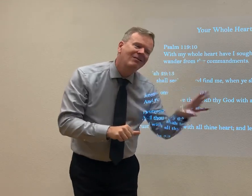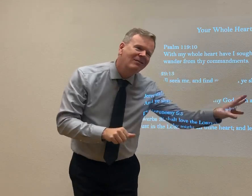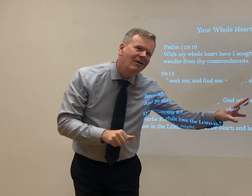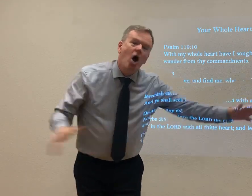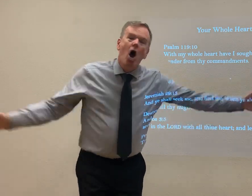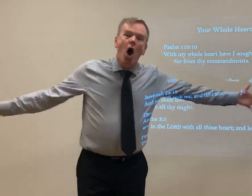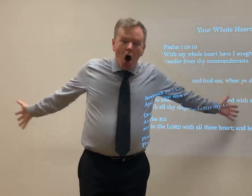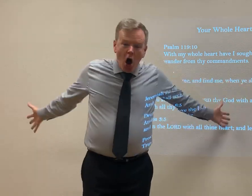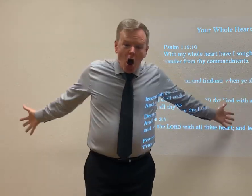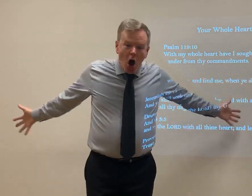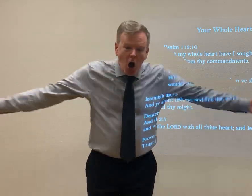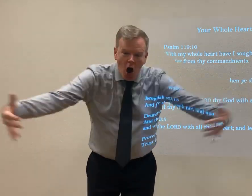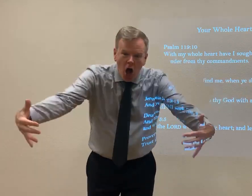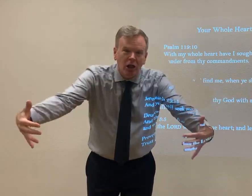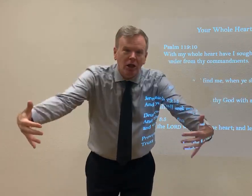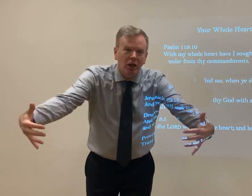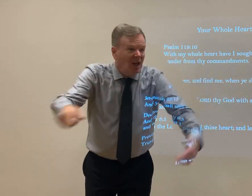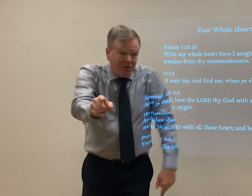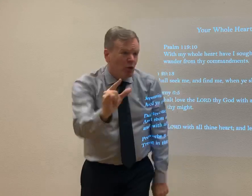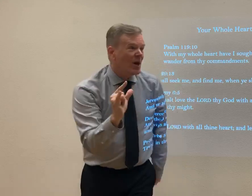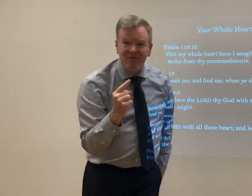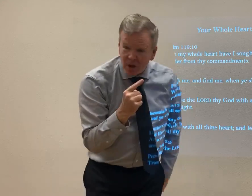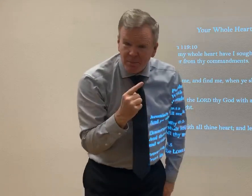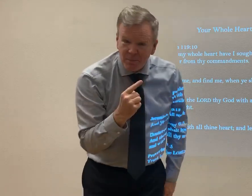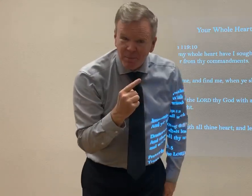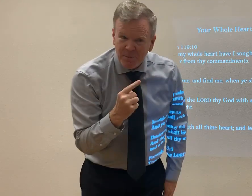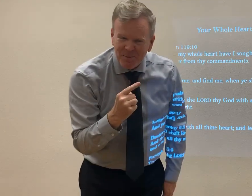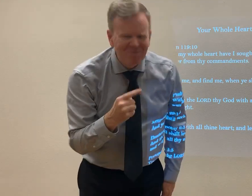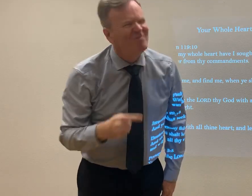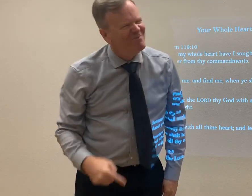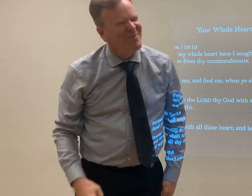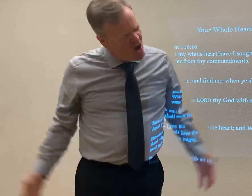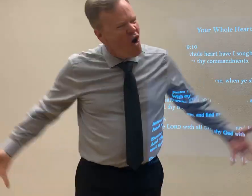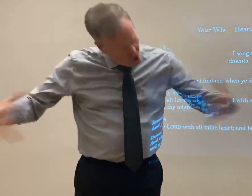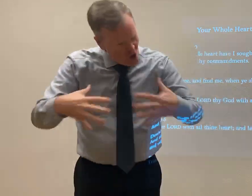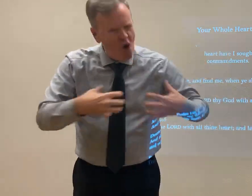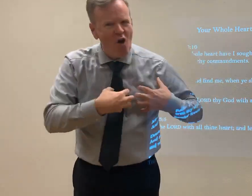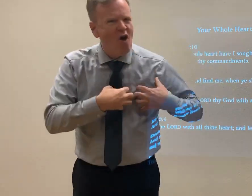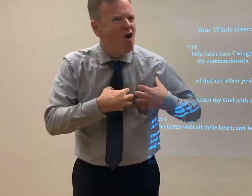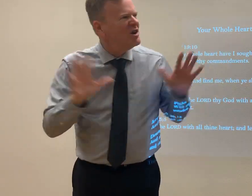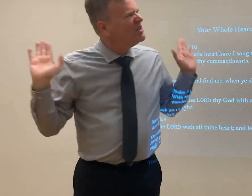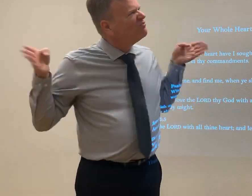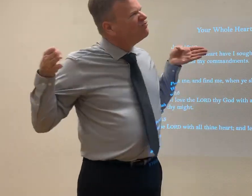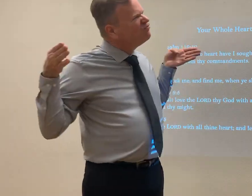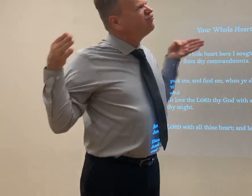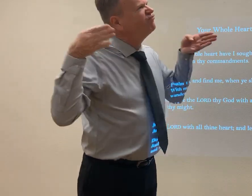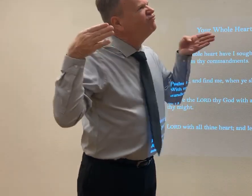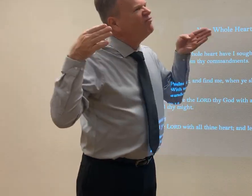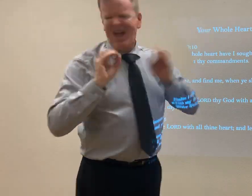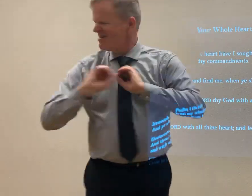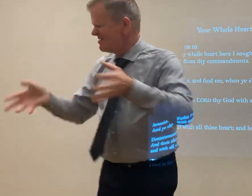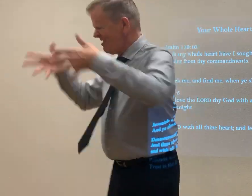Not, yeah, well, we'll just exclude this. No. All of it. You love Him. Yes. Do with your whole heart. Okay.